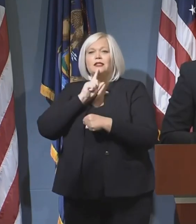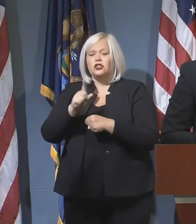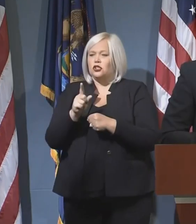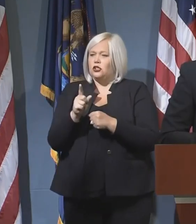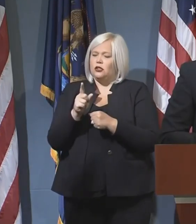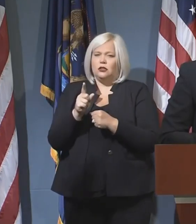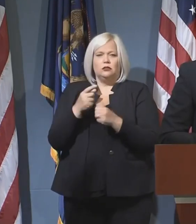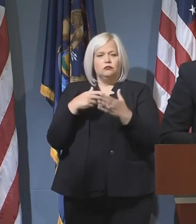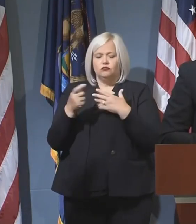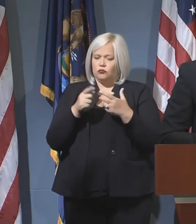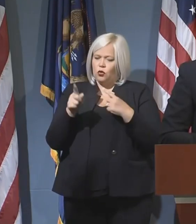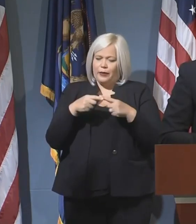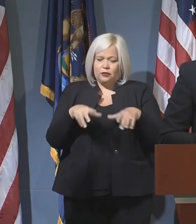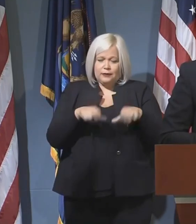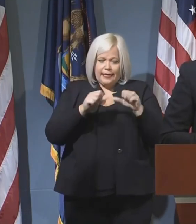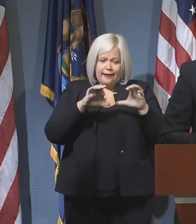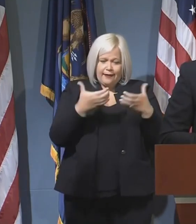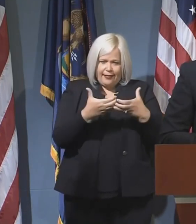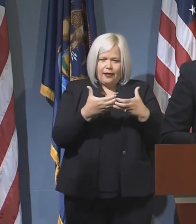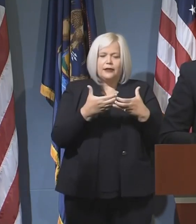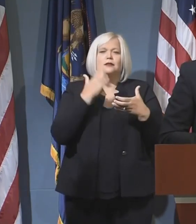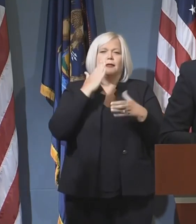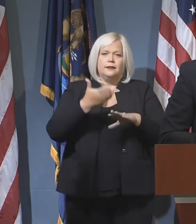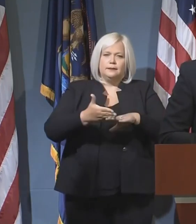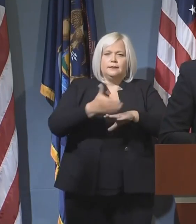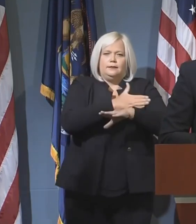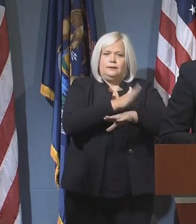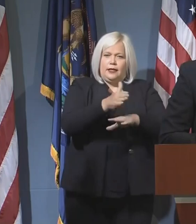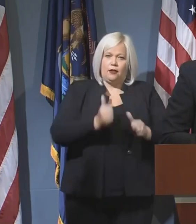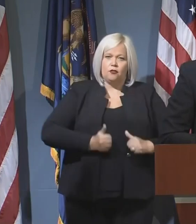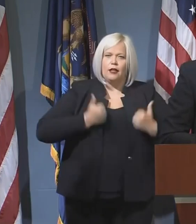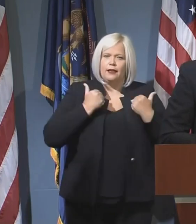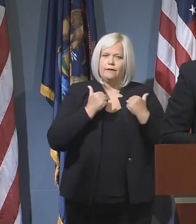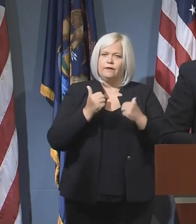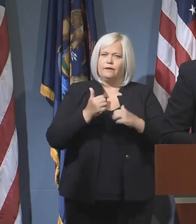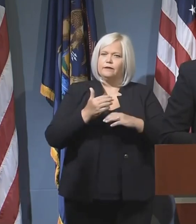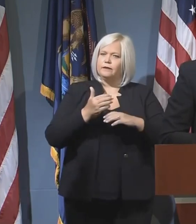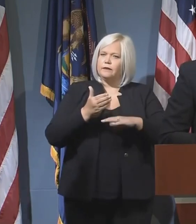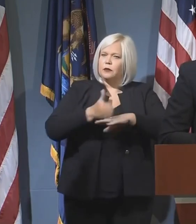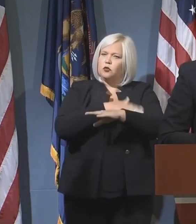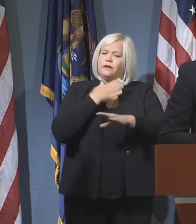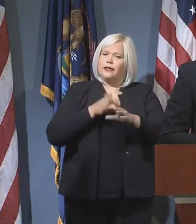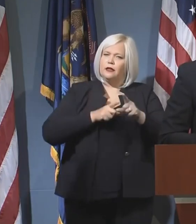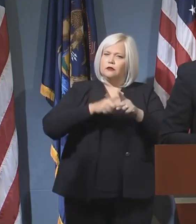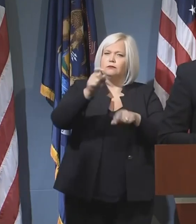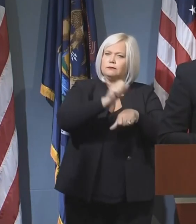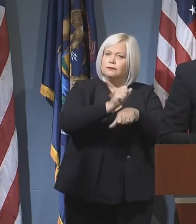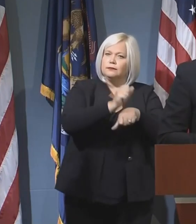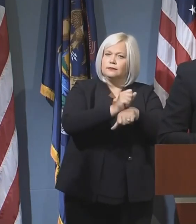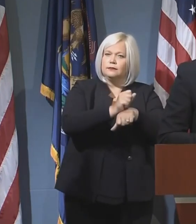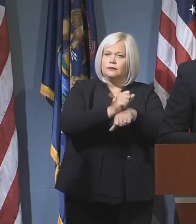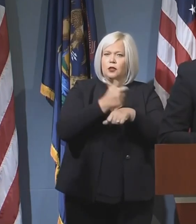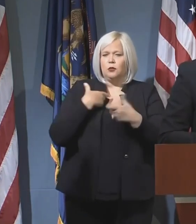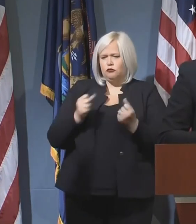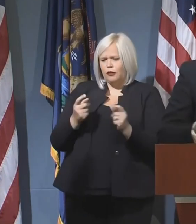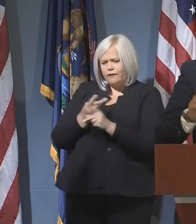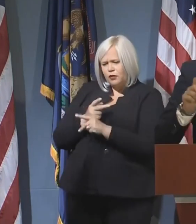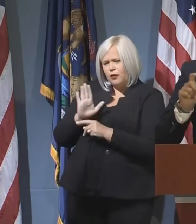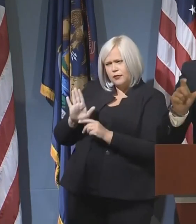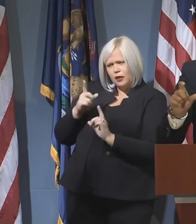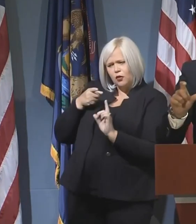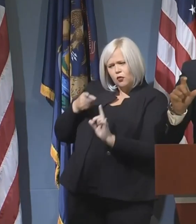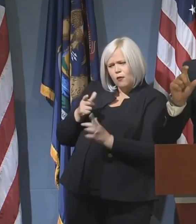that every single class they take is a step forward to a new career or an enhanced career. We will work hard to understand their goals